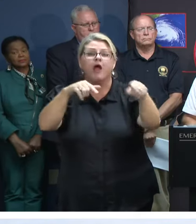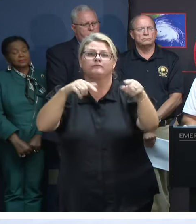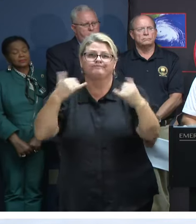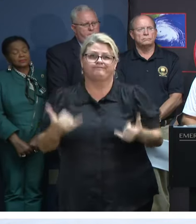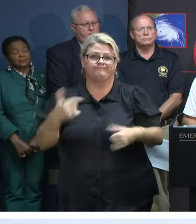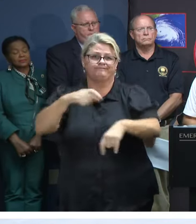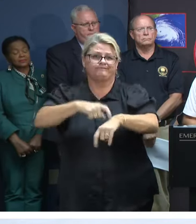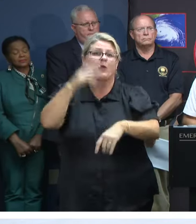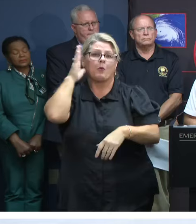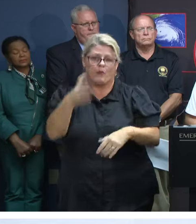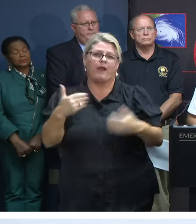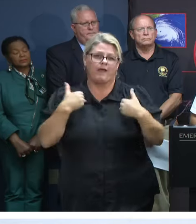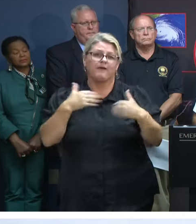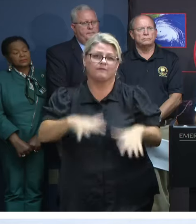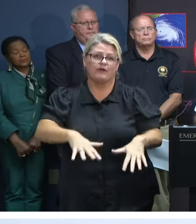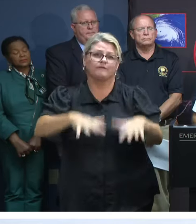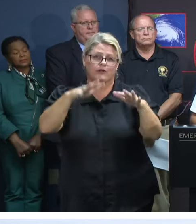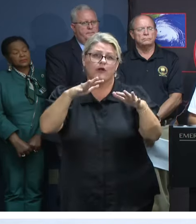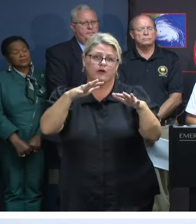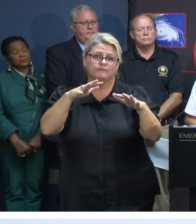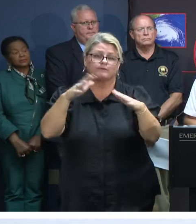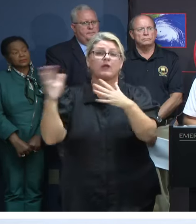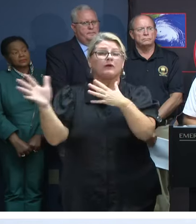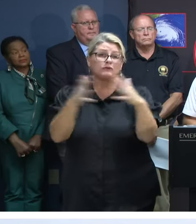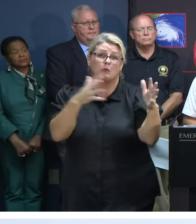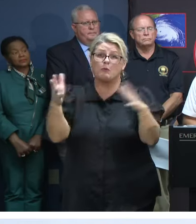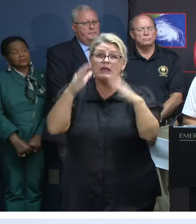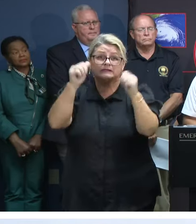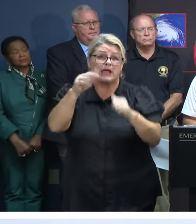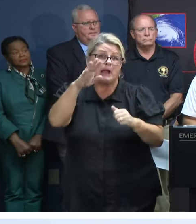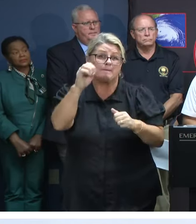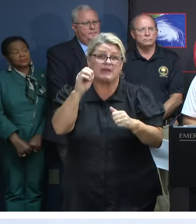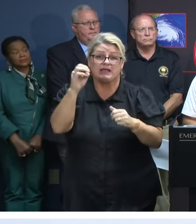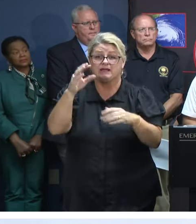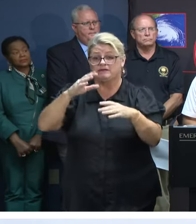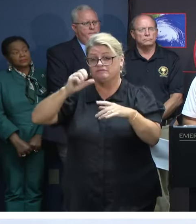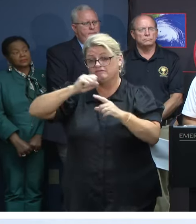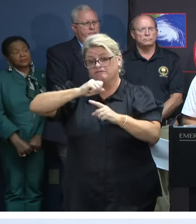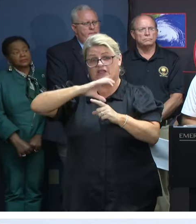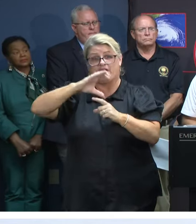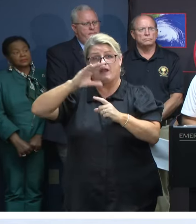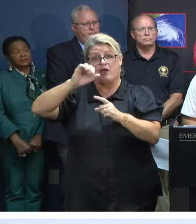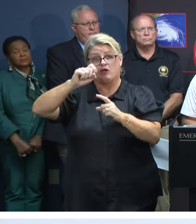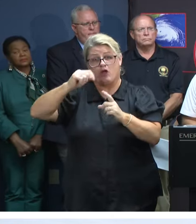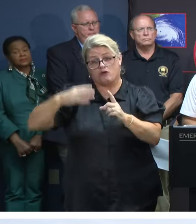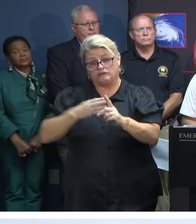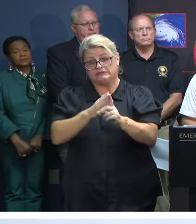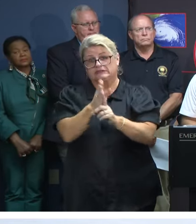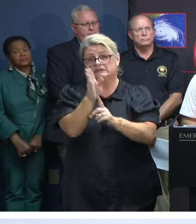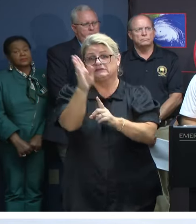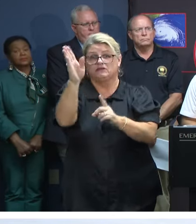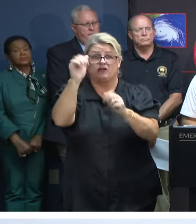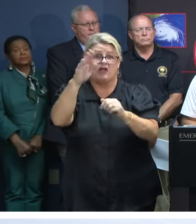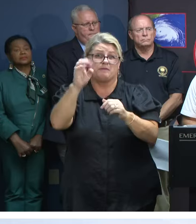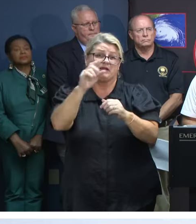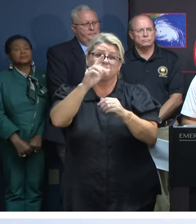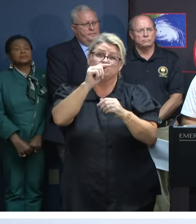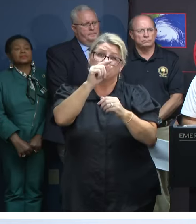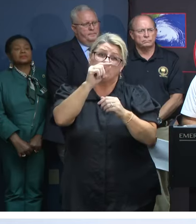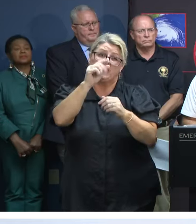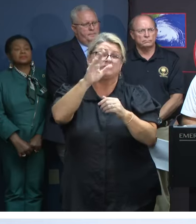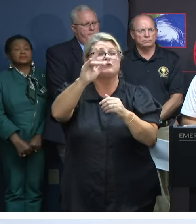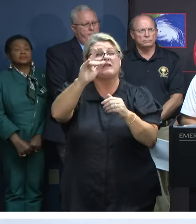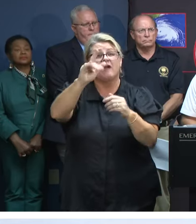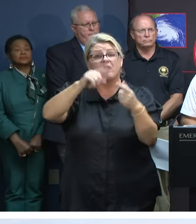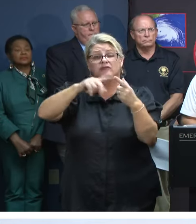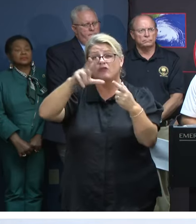In addition to the flooding, tropical storm-force winds are possible along parts of the South Carolina coast, with widespread gusts of 25 to 30 miles